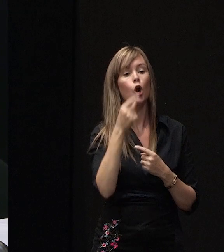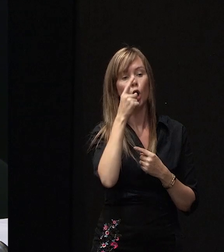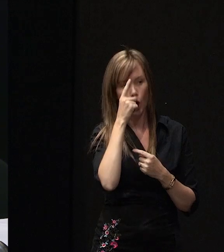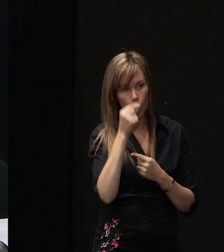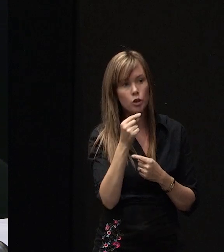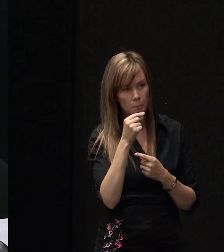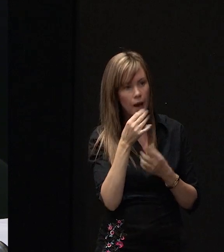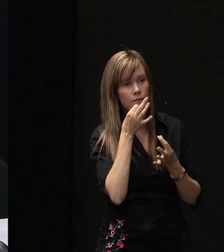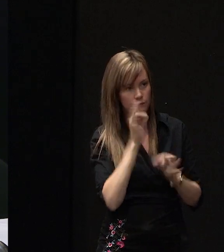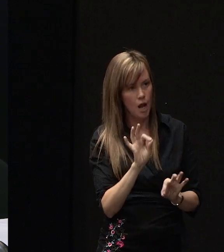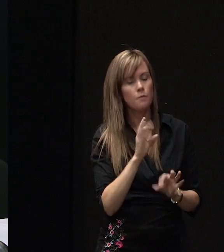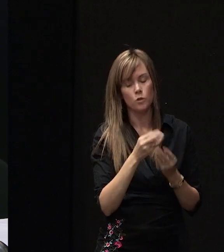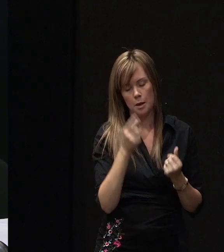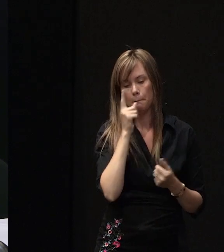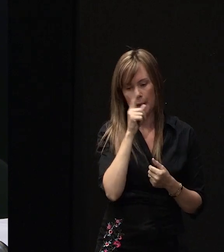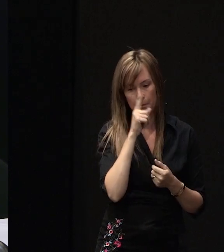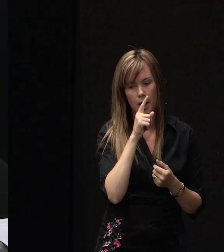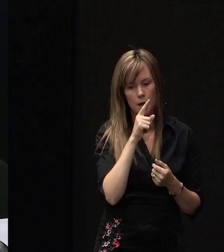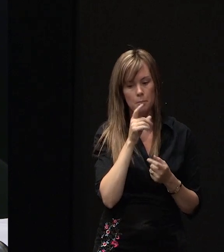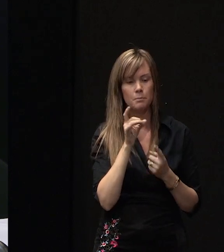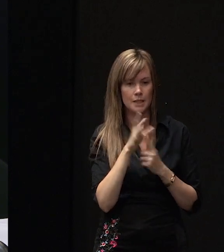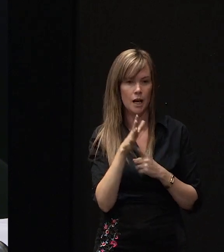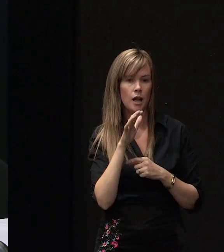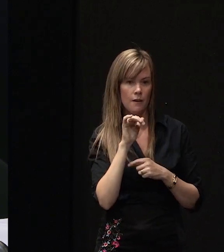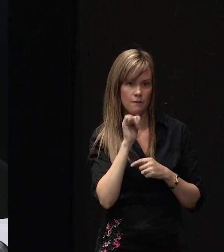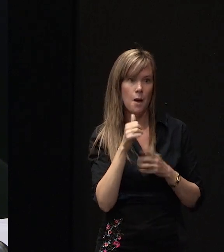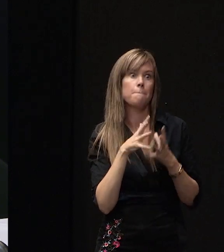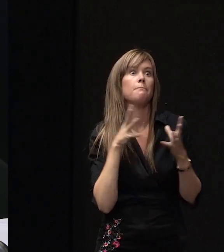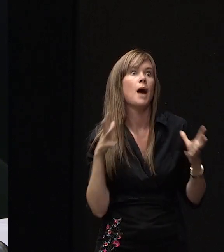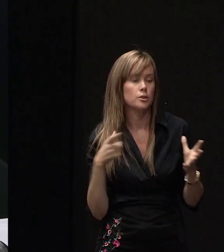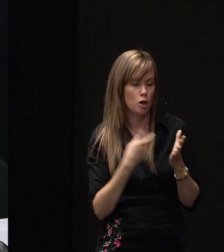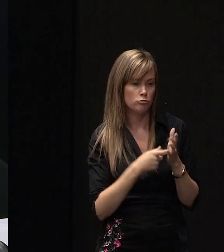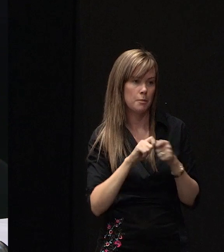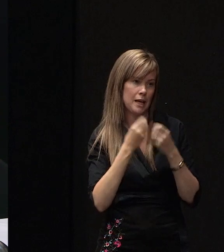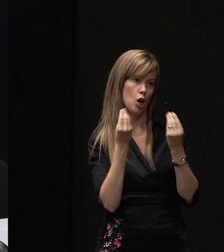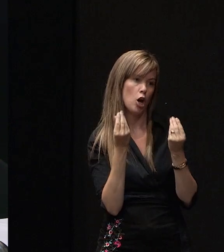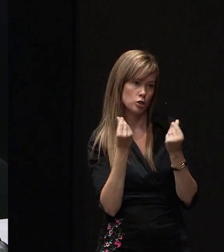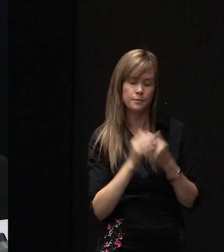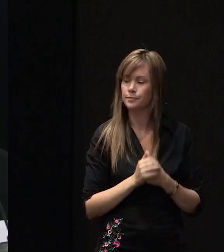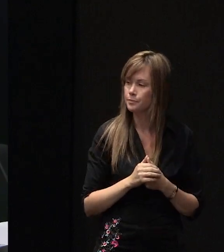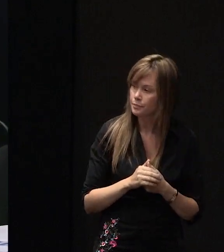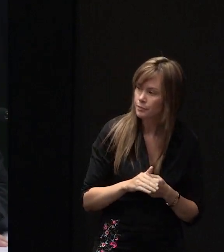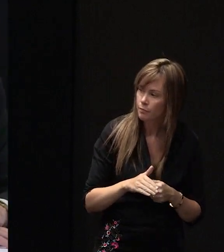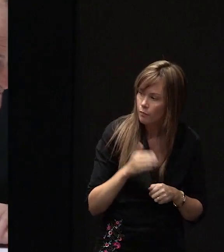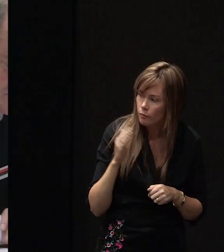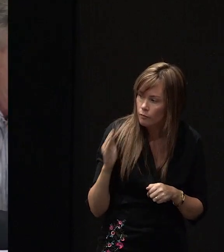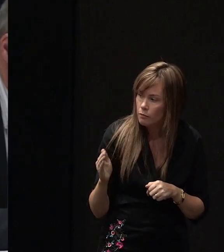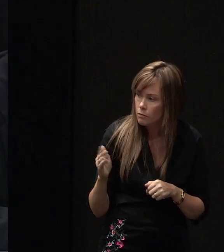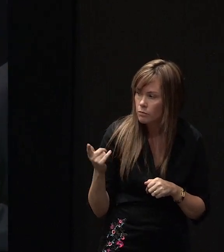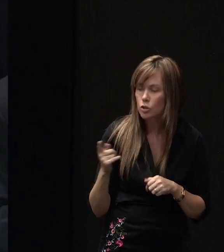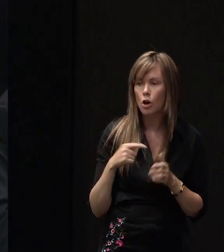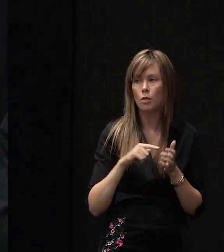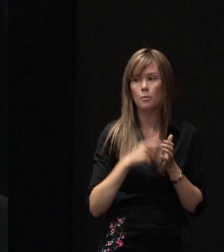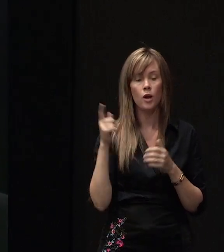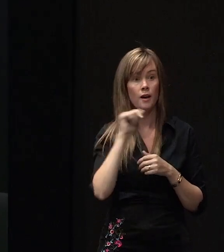be available for some people, particularly for major cost repairs. Yes. And just on the point of, you know, if the